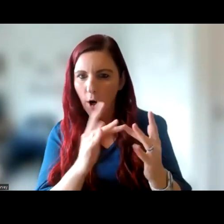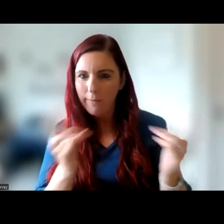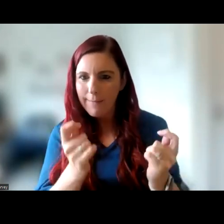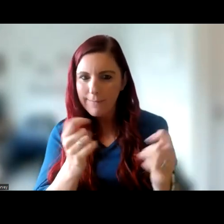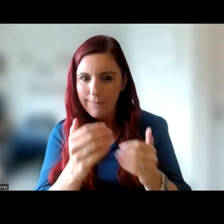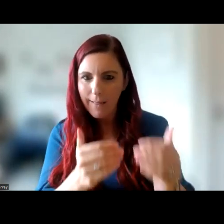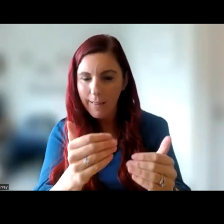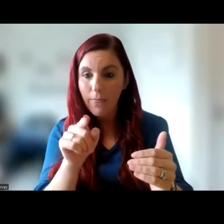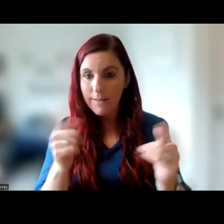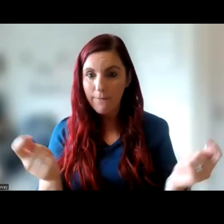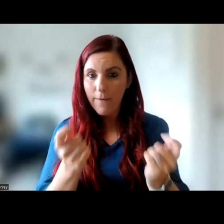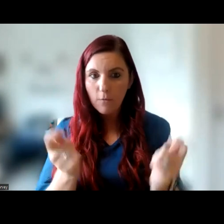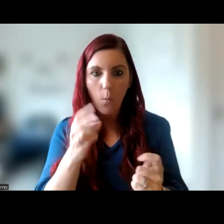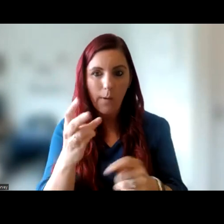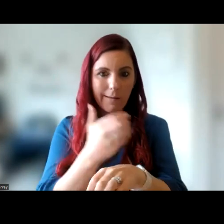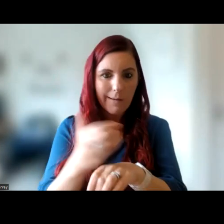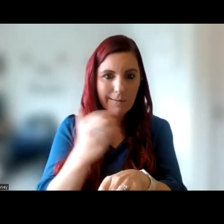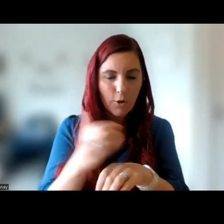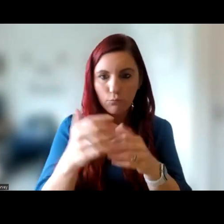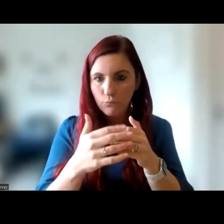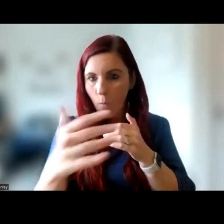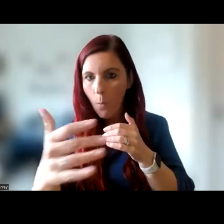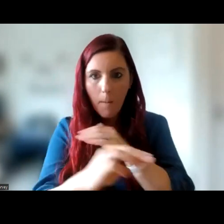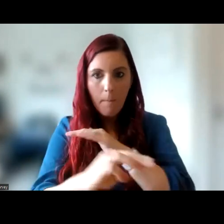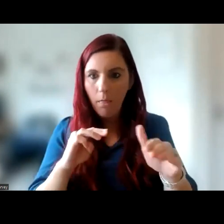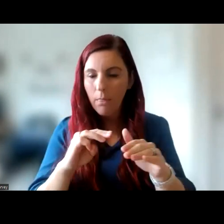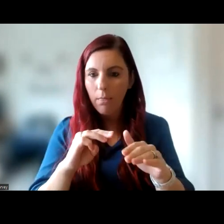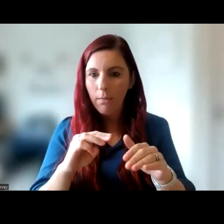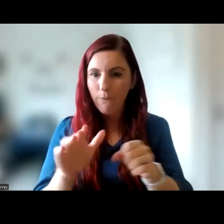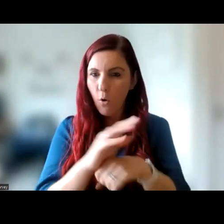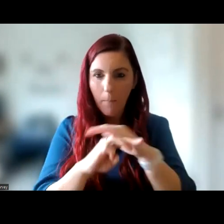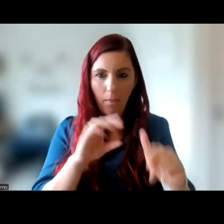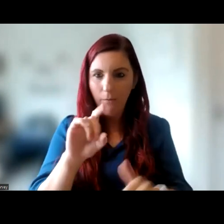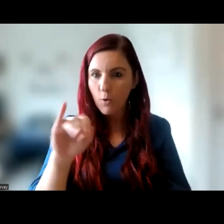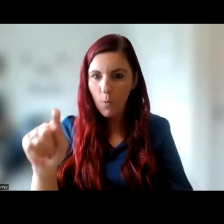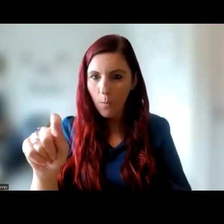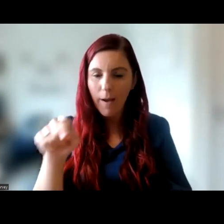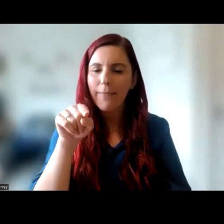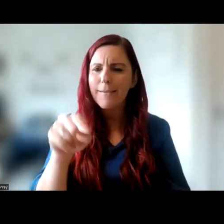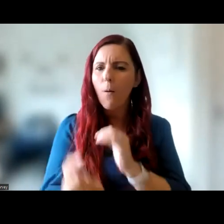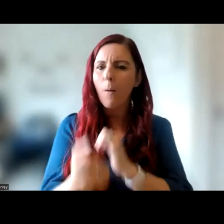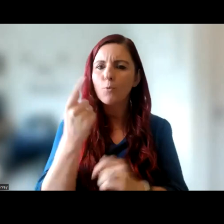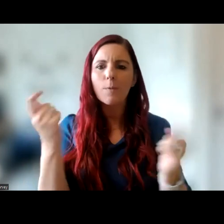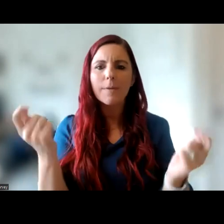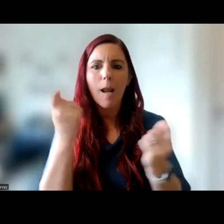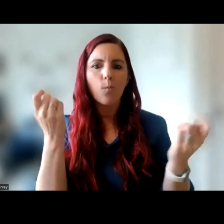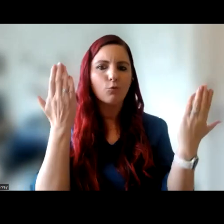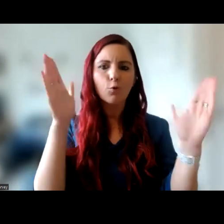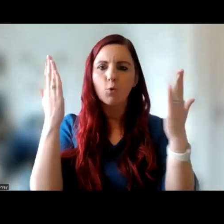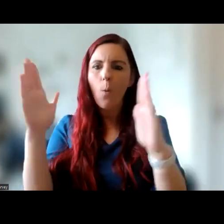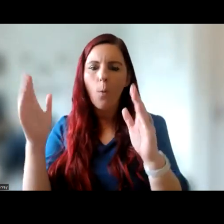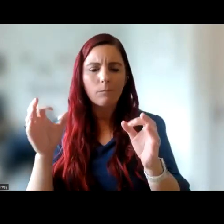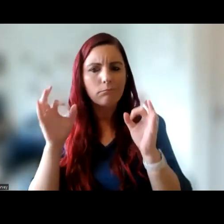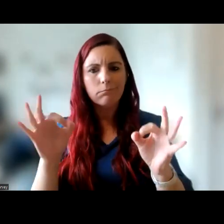This festival, which will continue for the entire month of October, is a chance to celebrate and showcase the incredible progress